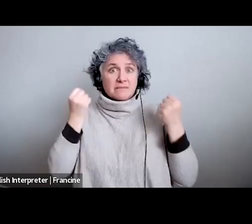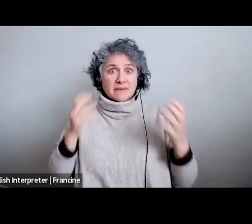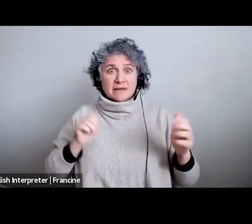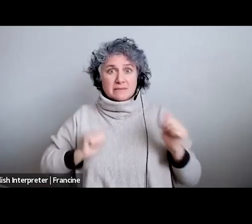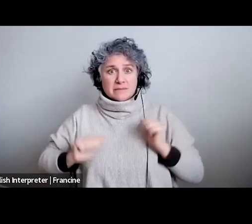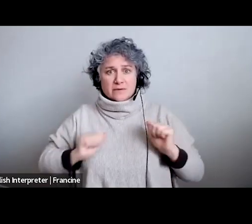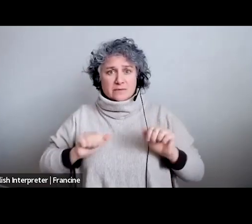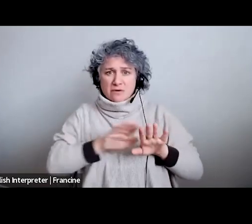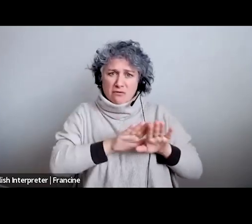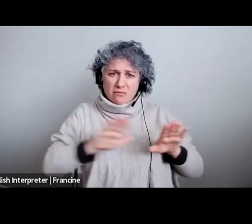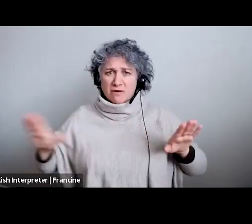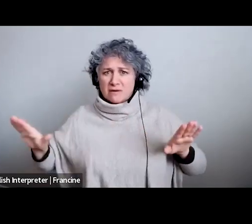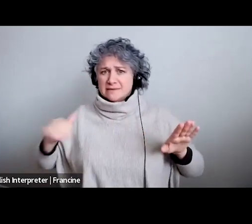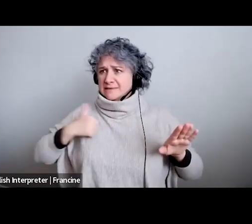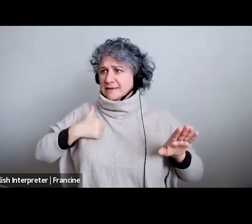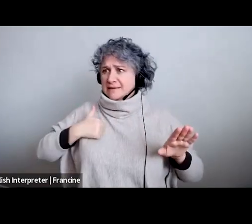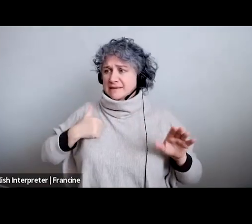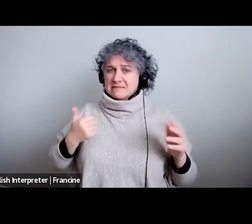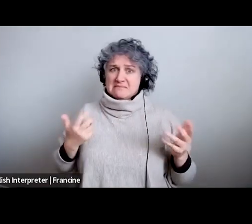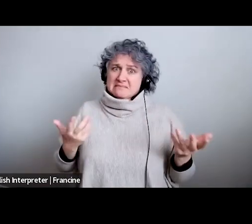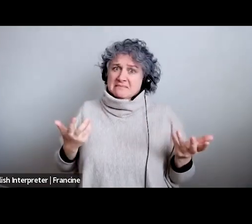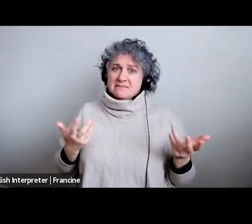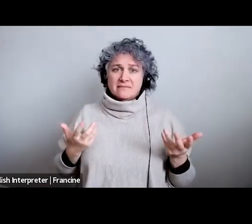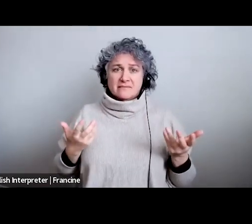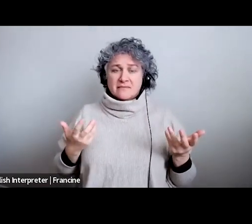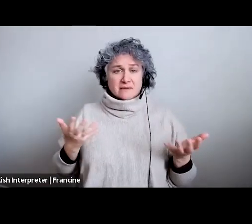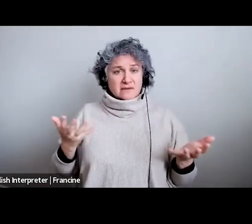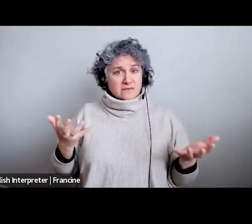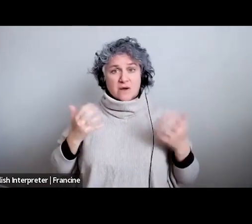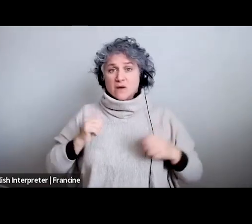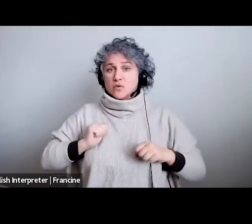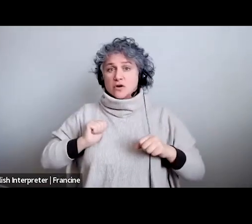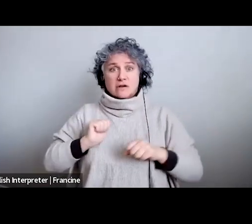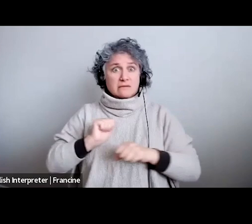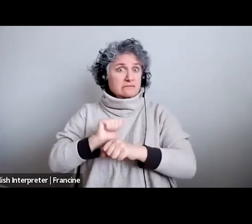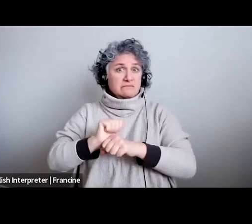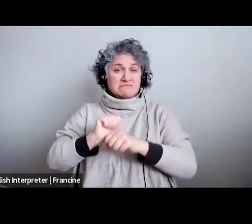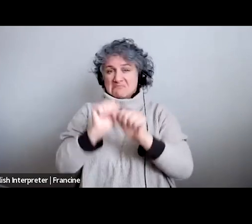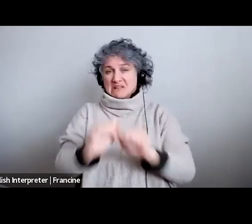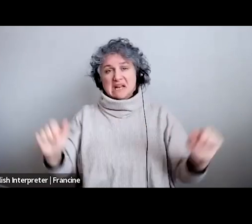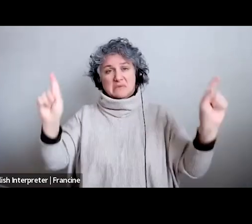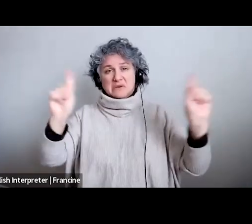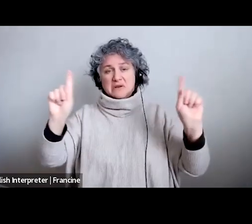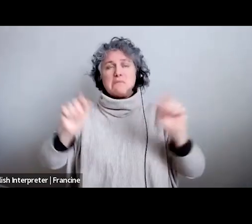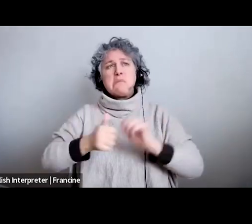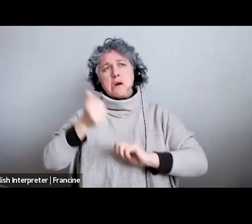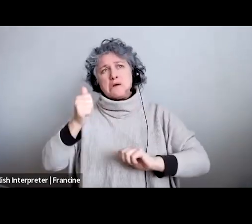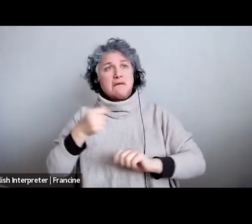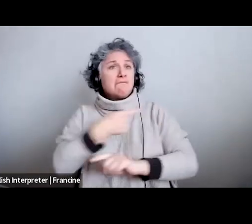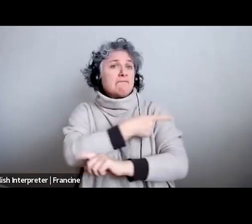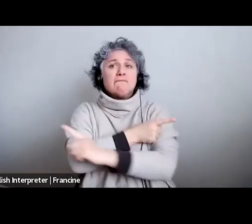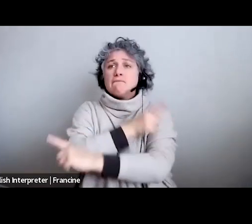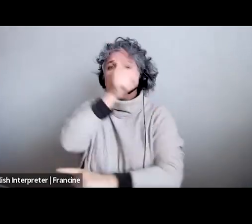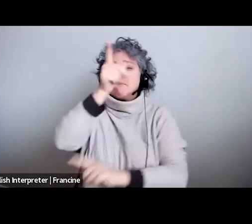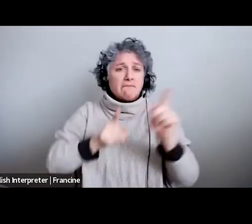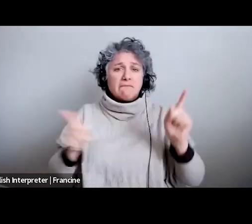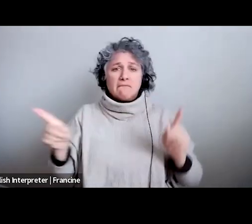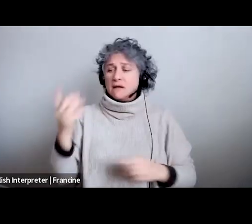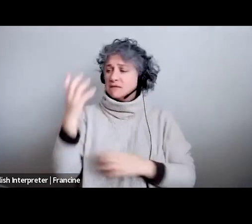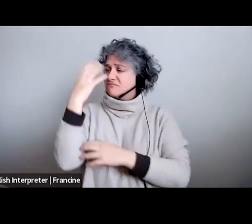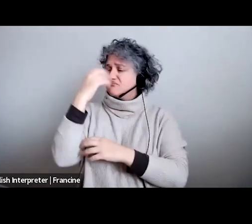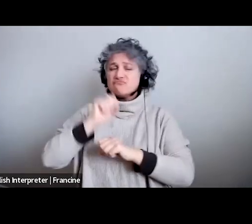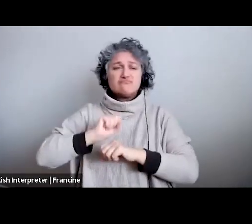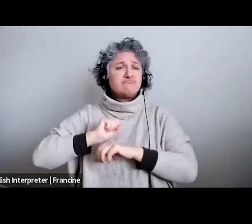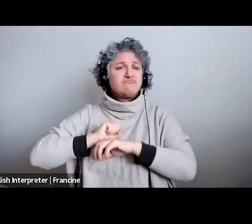country and that uh performers want to work wherever in canada for the most part that i think